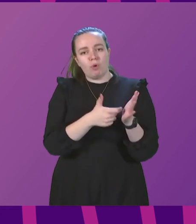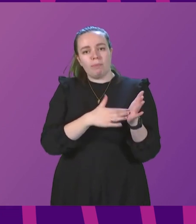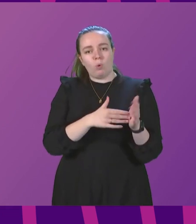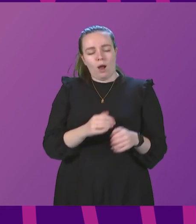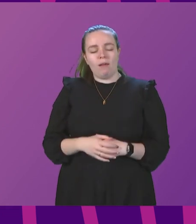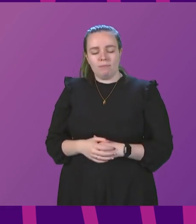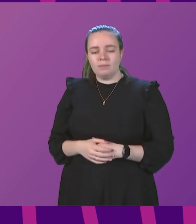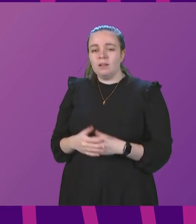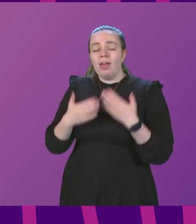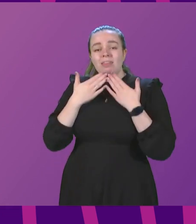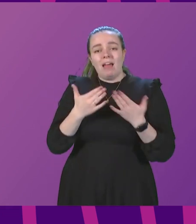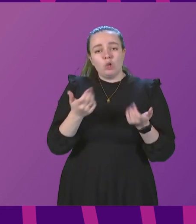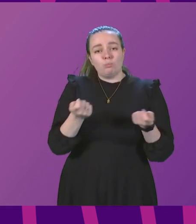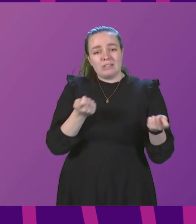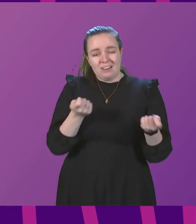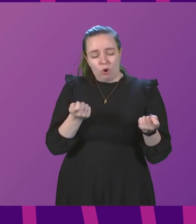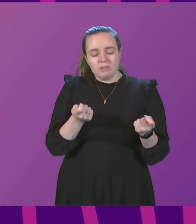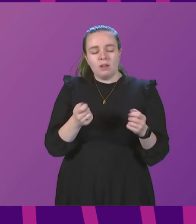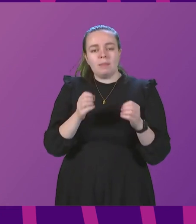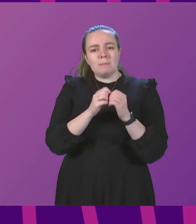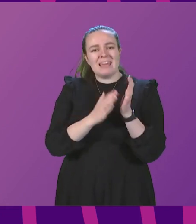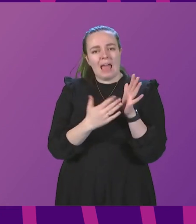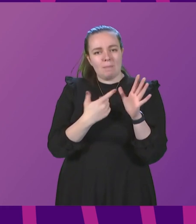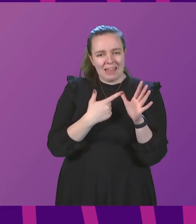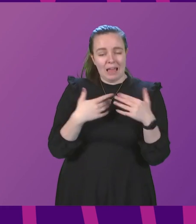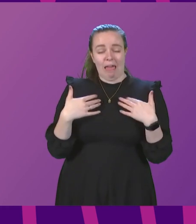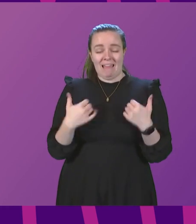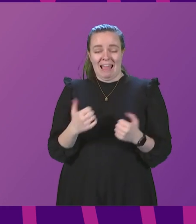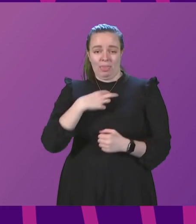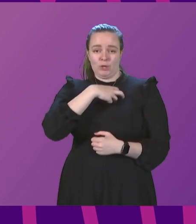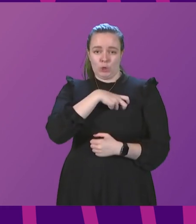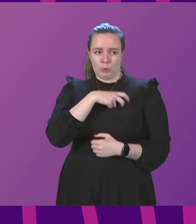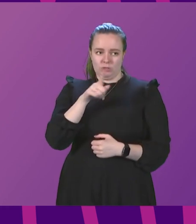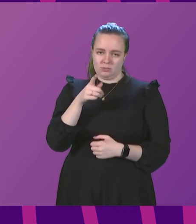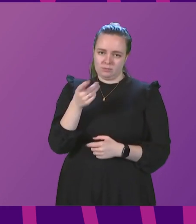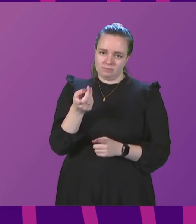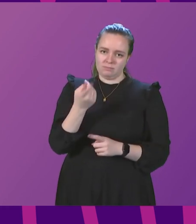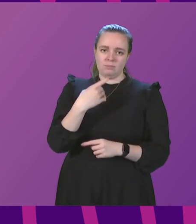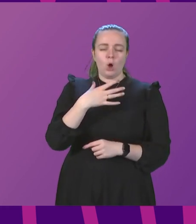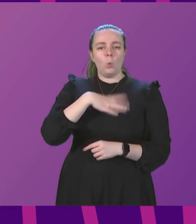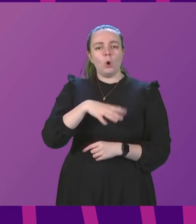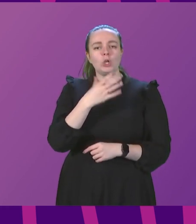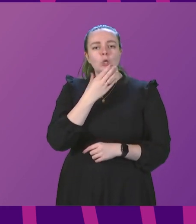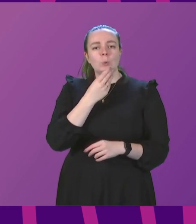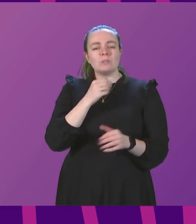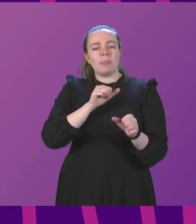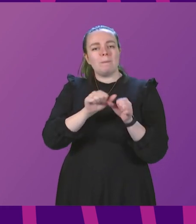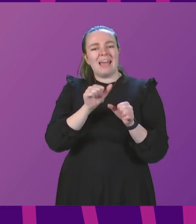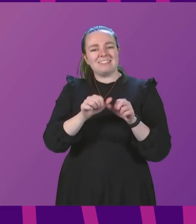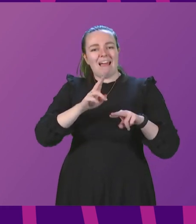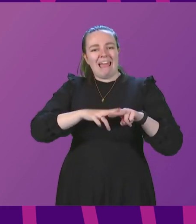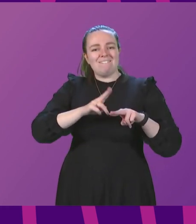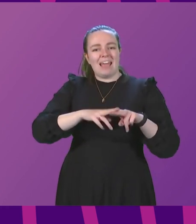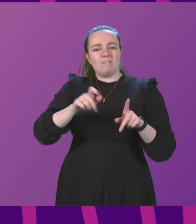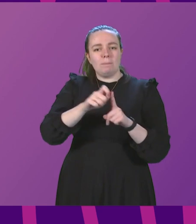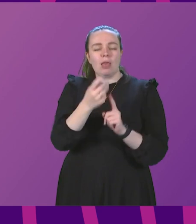Thank you, President. Thank The BMA and the health unions are calling for the use of the better FFP3